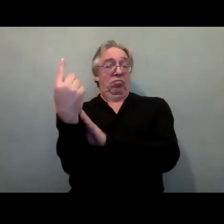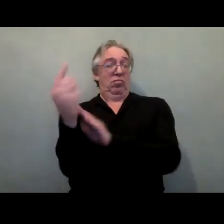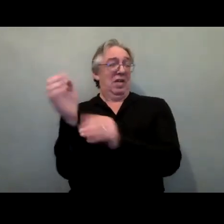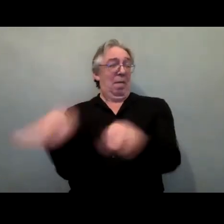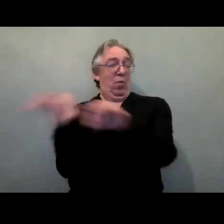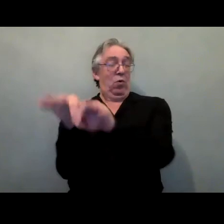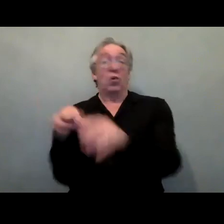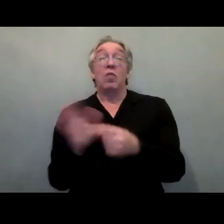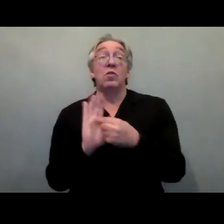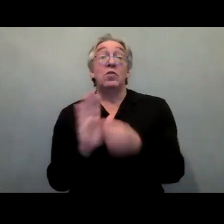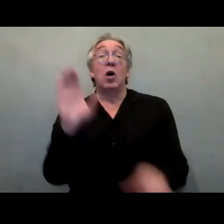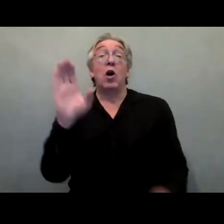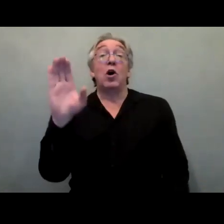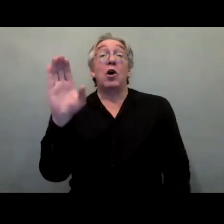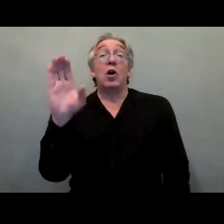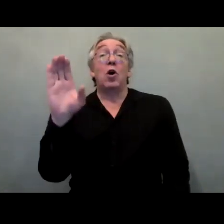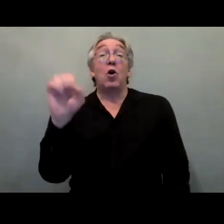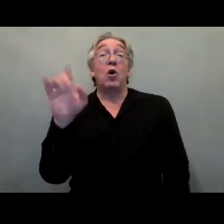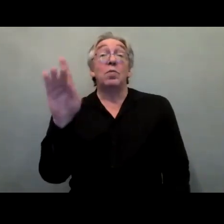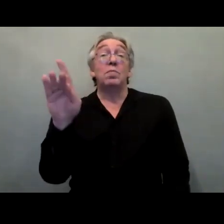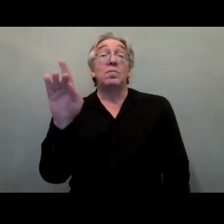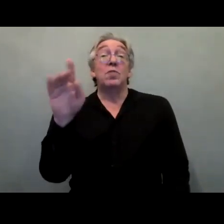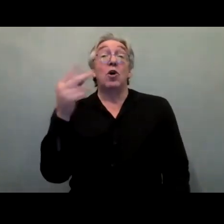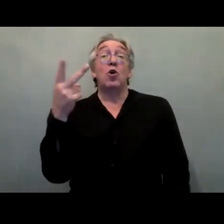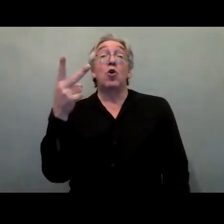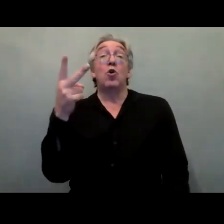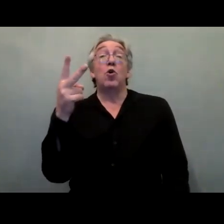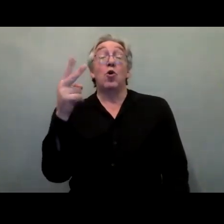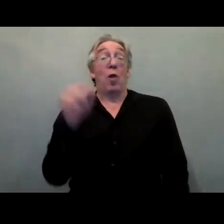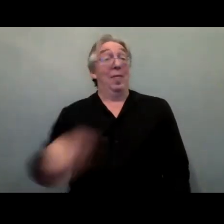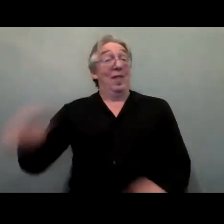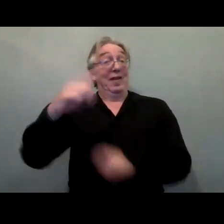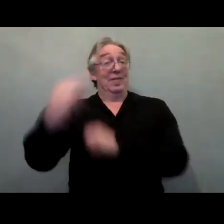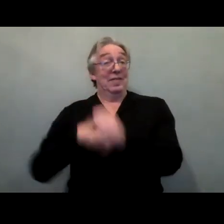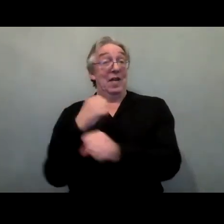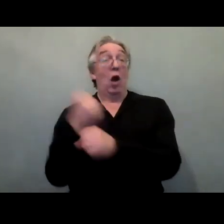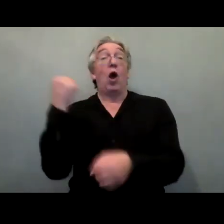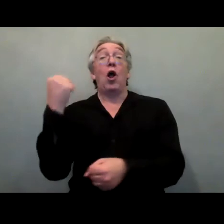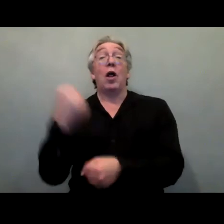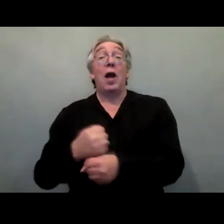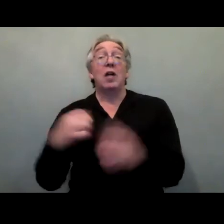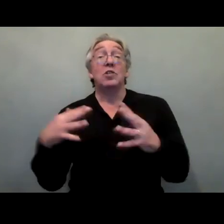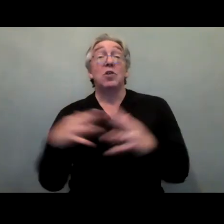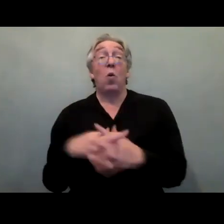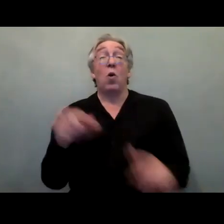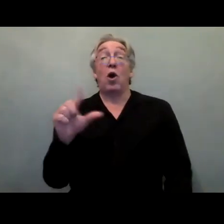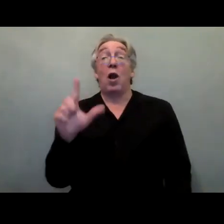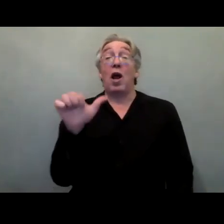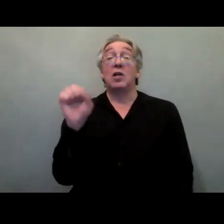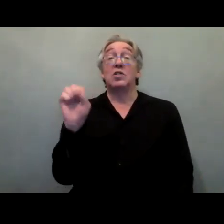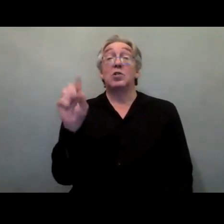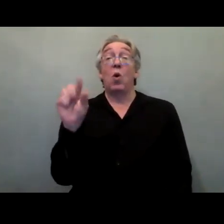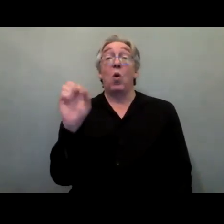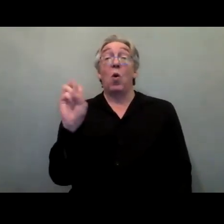change conference, which is taking place in a year's time in Glasgow. So it's a really big opportunity for us to make sure